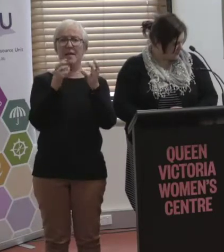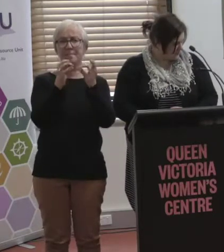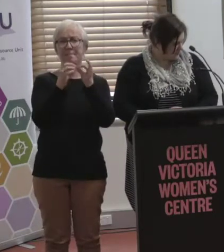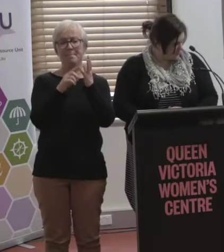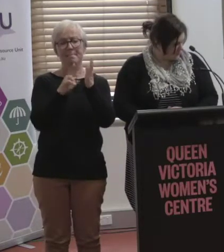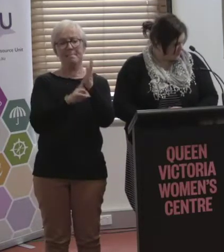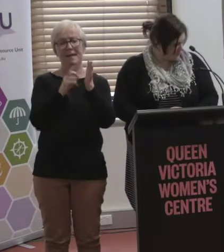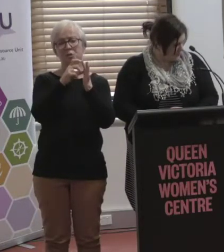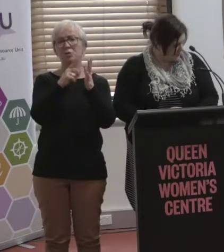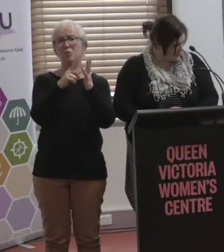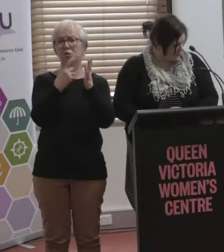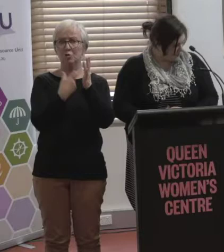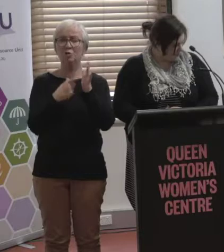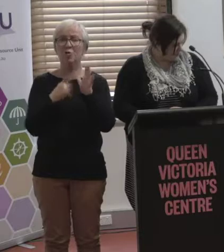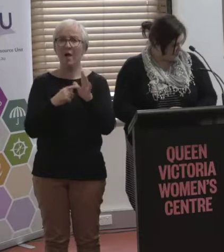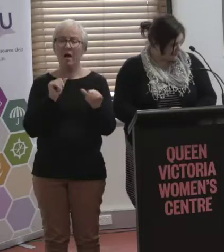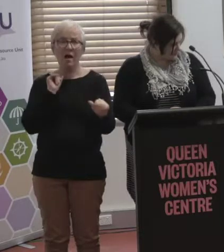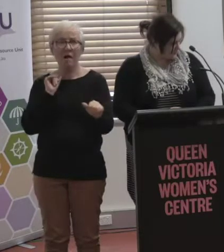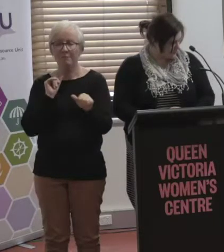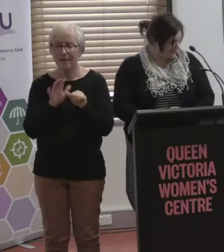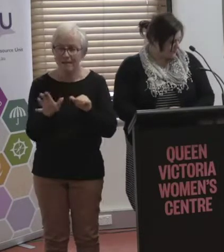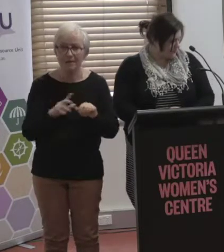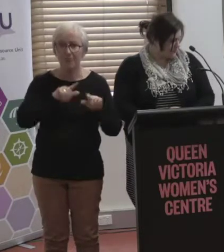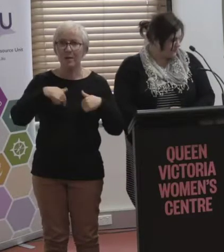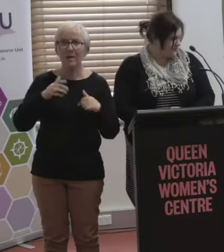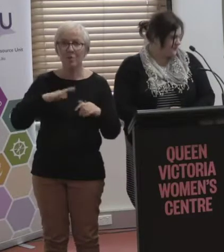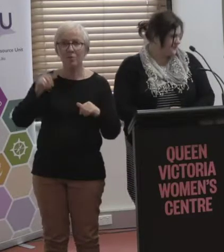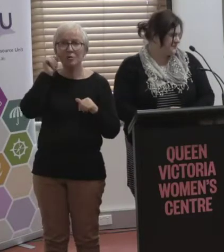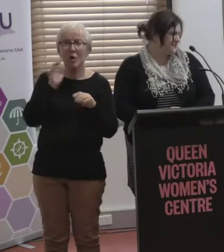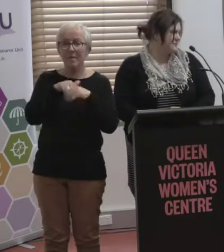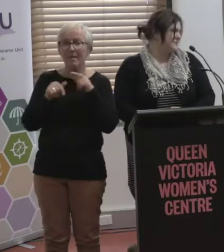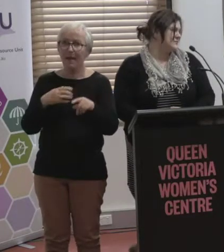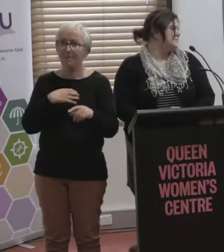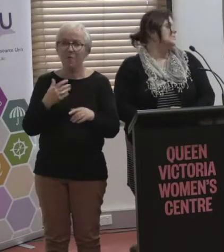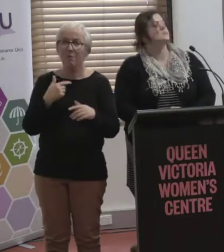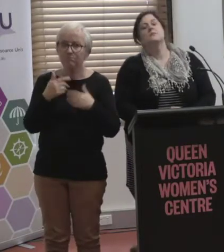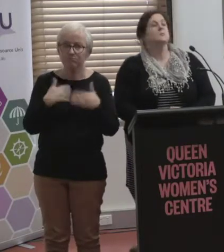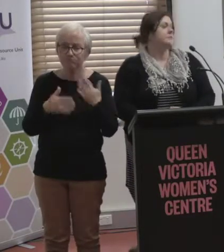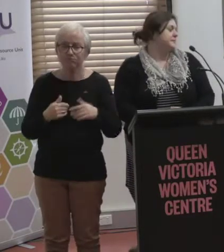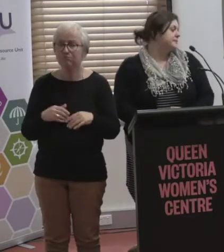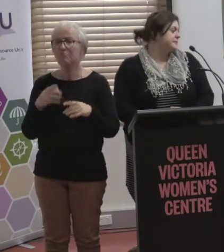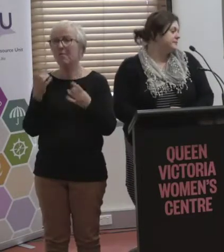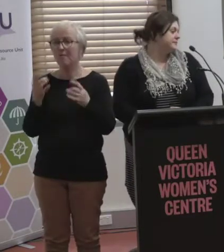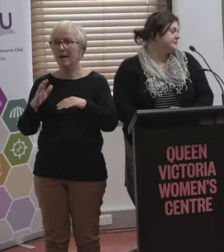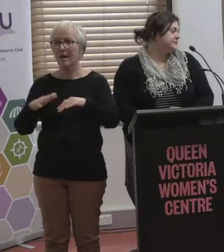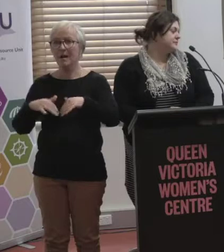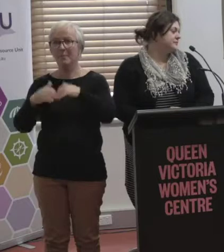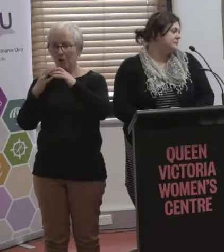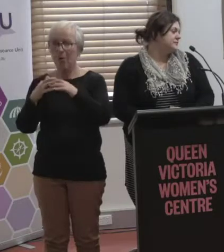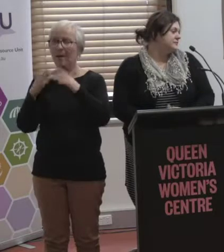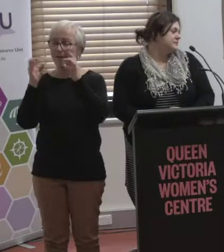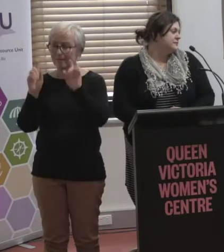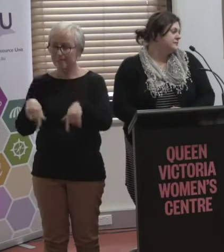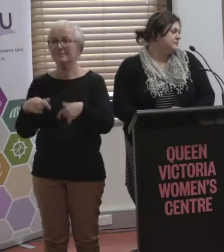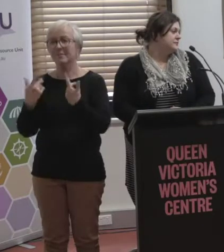We'd really like to know more about that when, you know, when it's appropriate. So, that was fine. So, said, look, it's all up and going. We'd really love for to come out. Here's